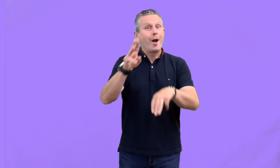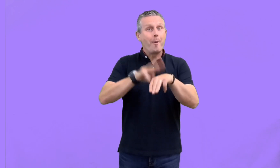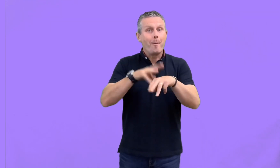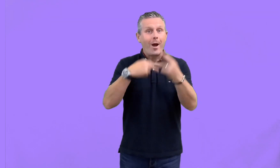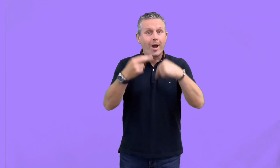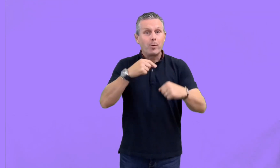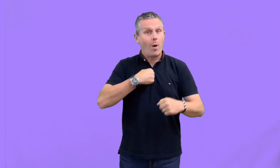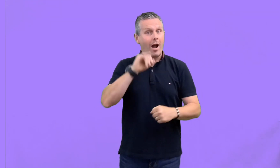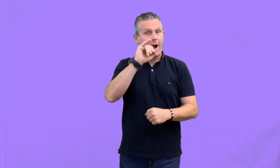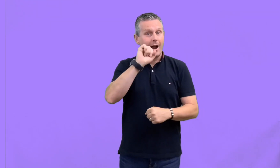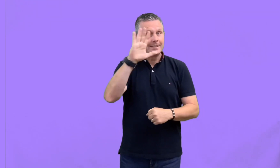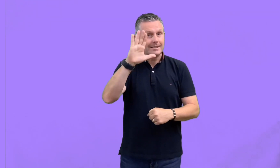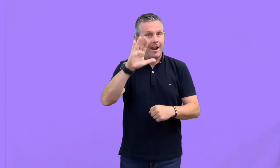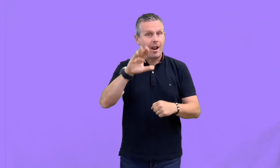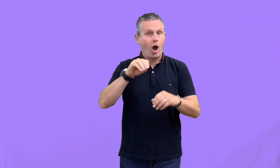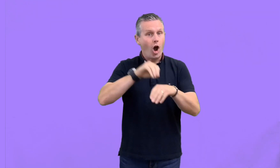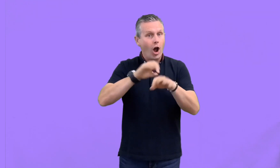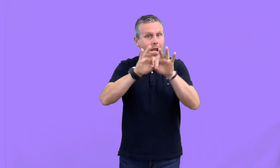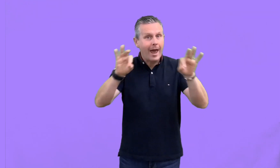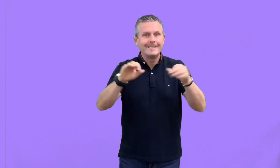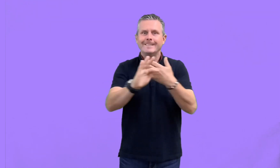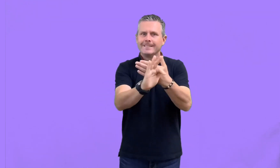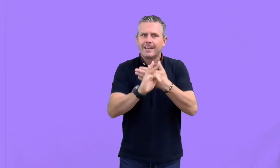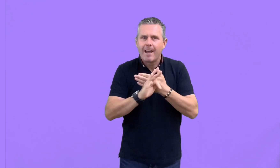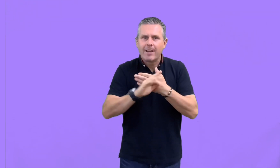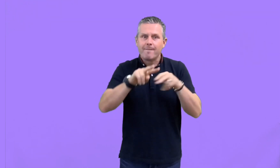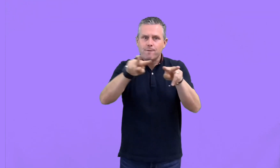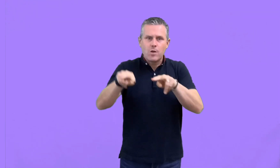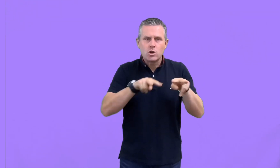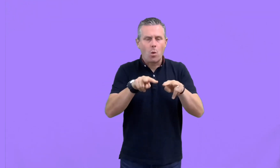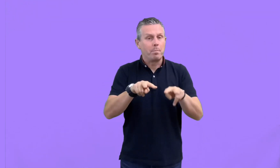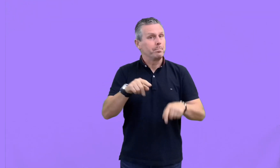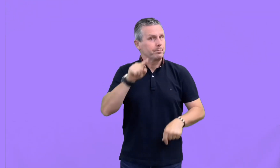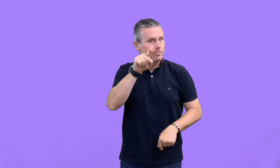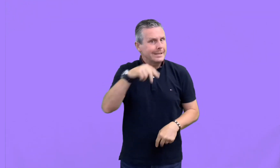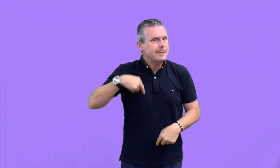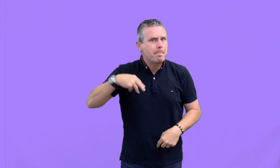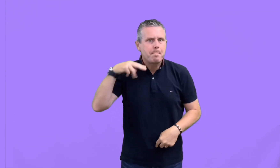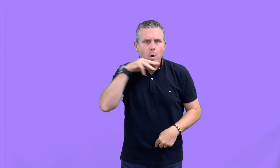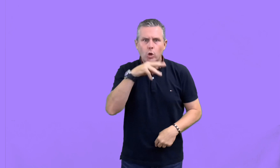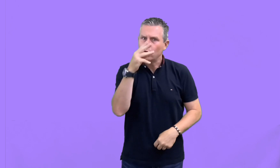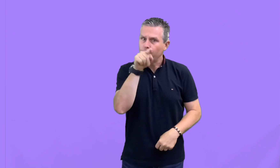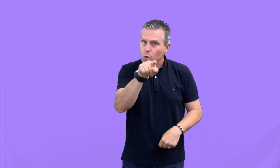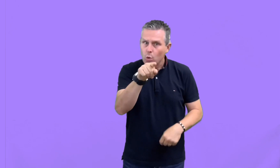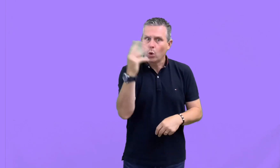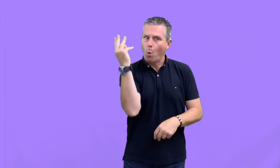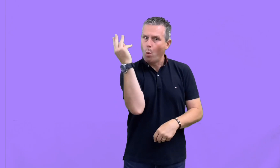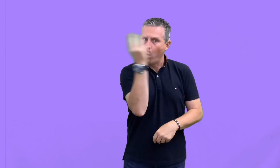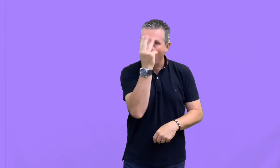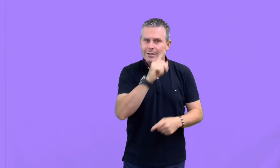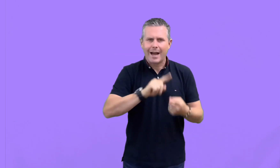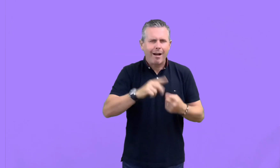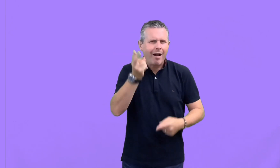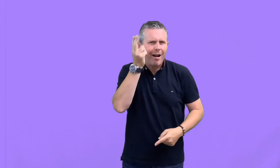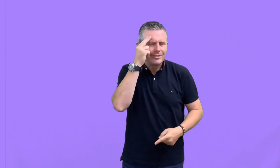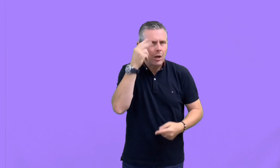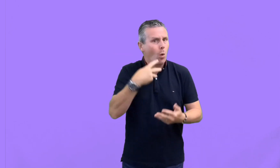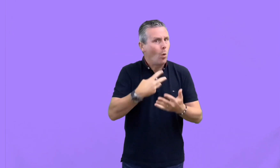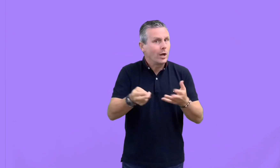Welcome to our ISL online safety video. It's important for you to watch and understand